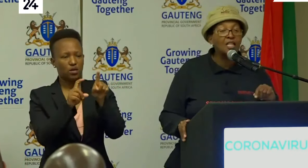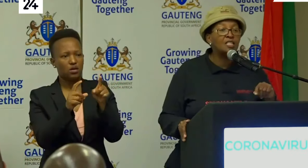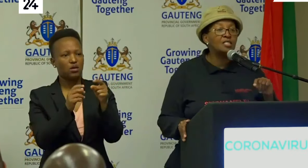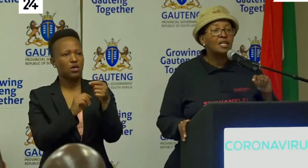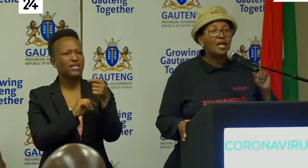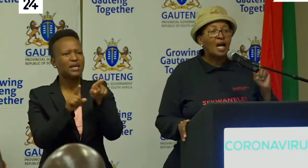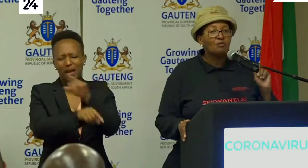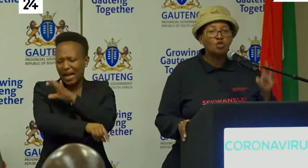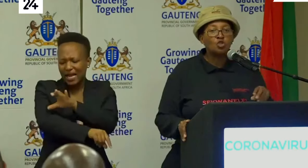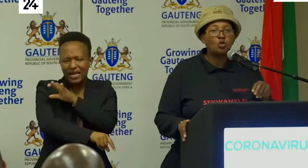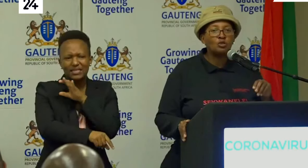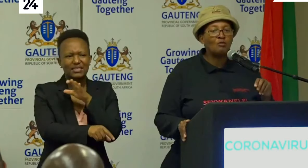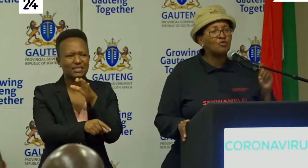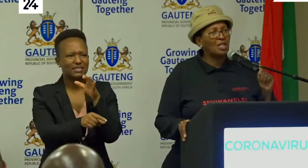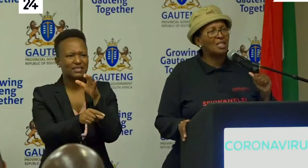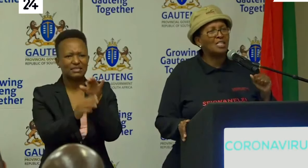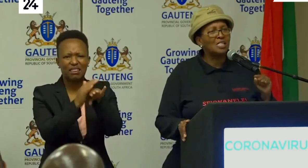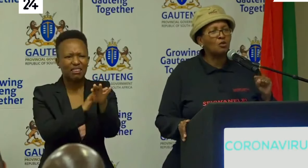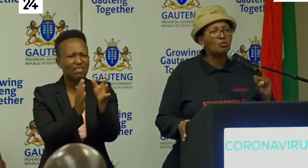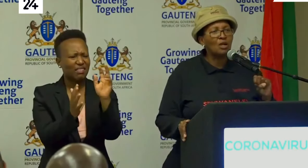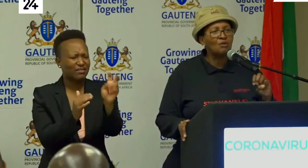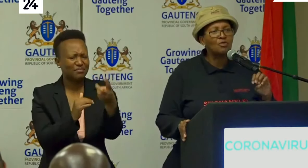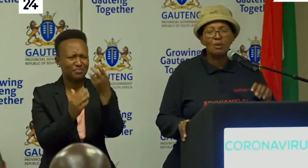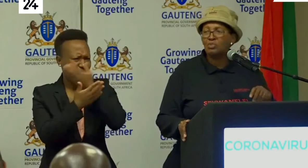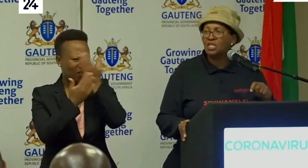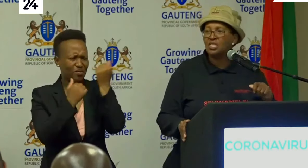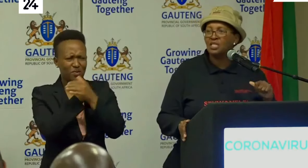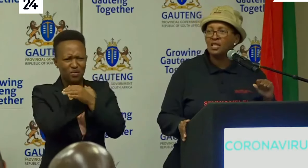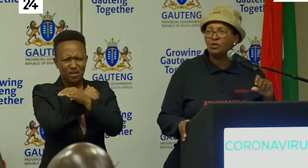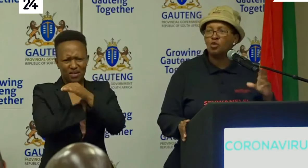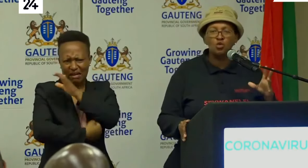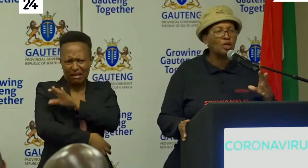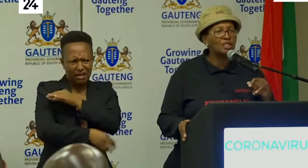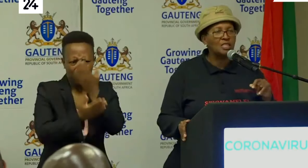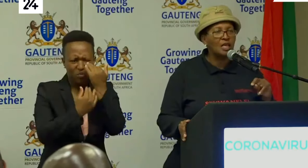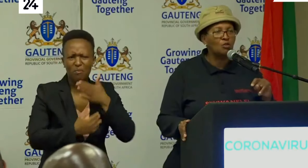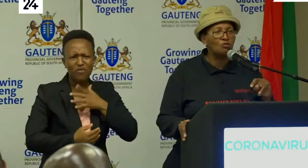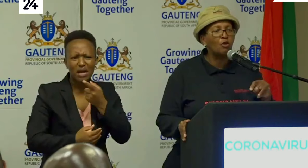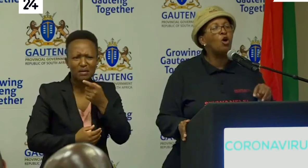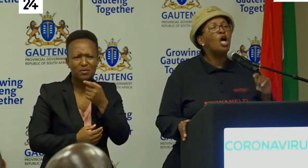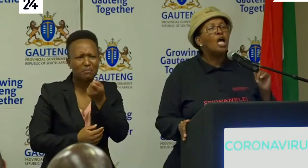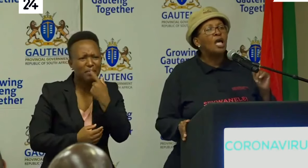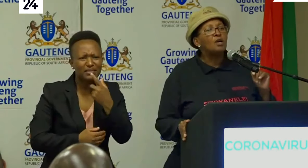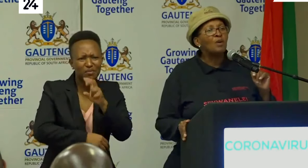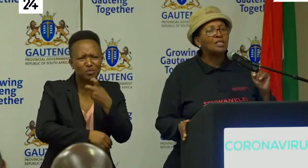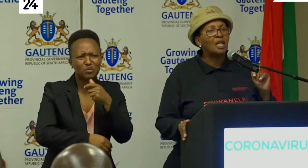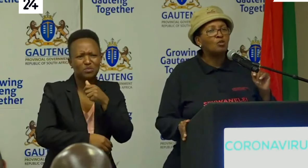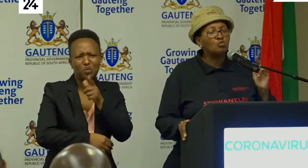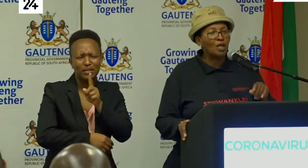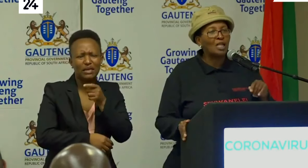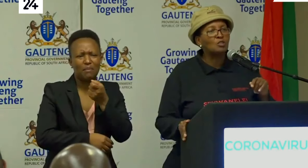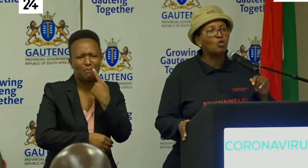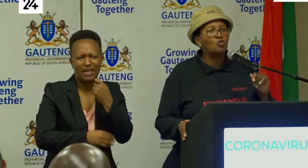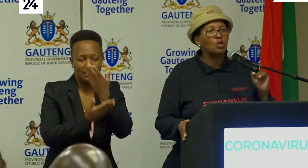clinics I'm not sure we don't know what it is they're looking for but